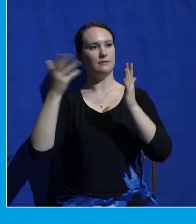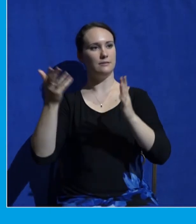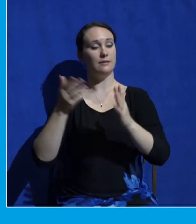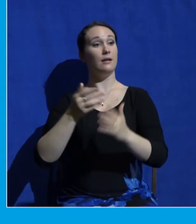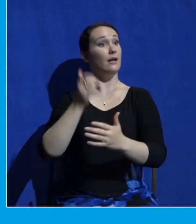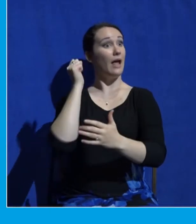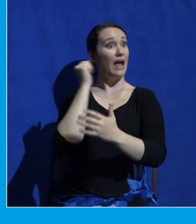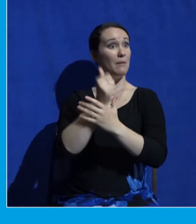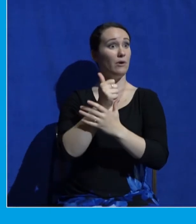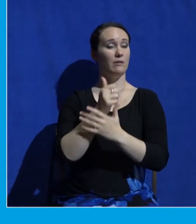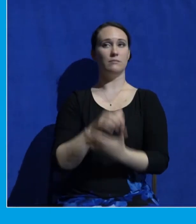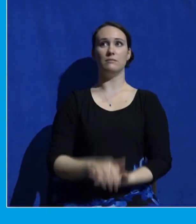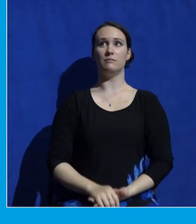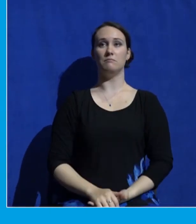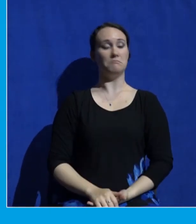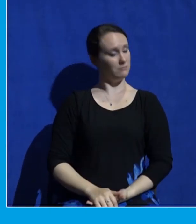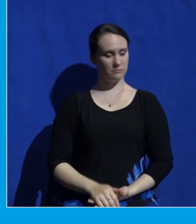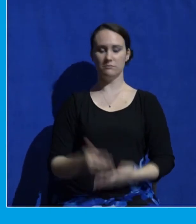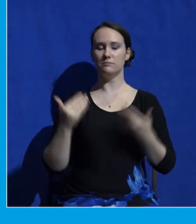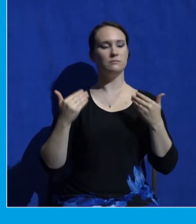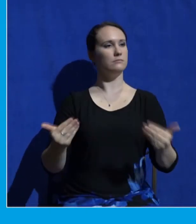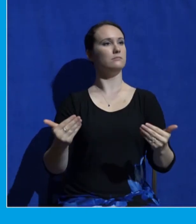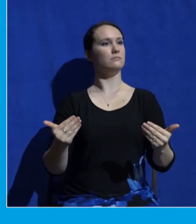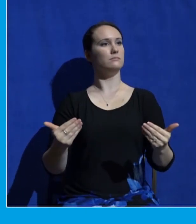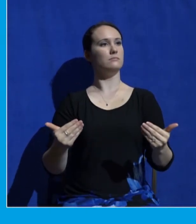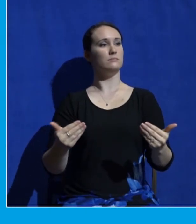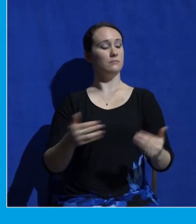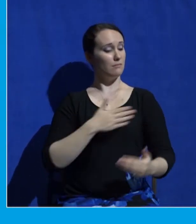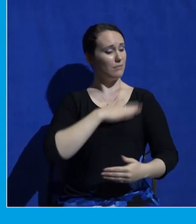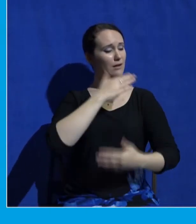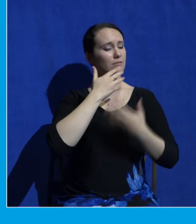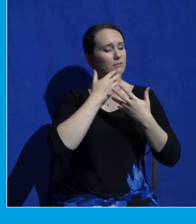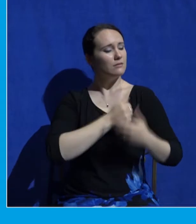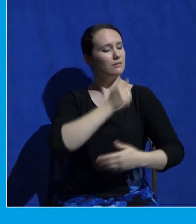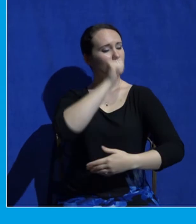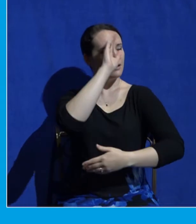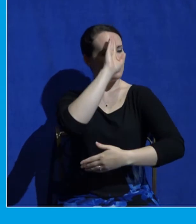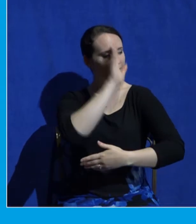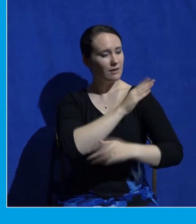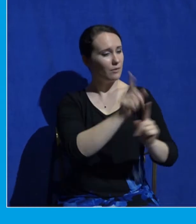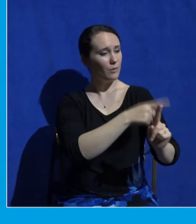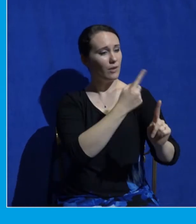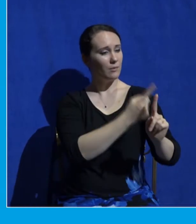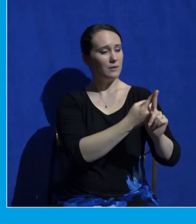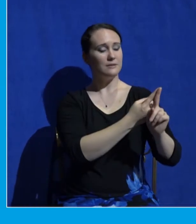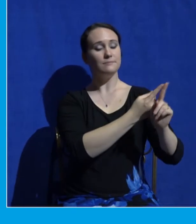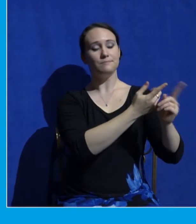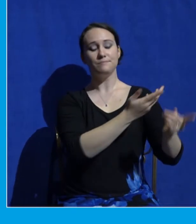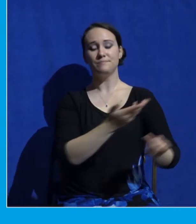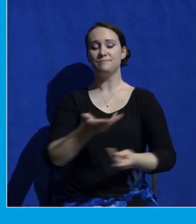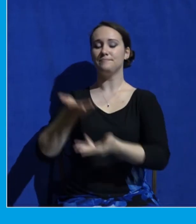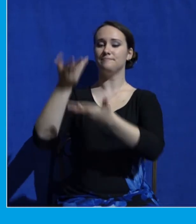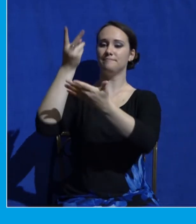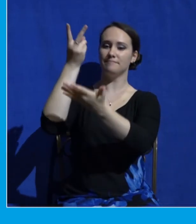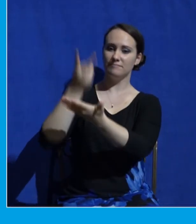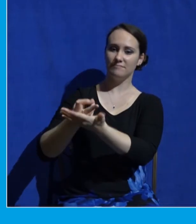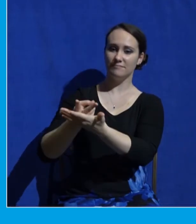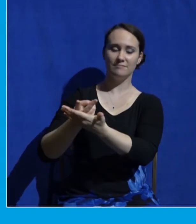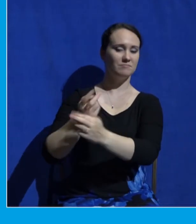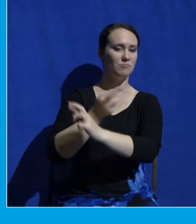goes and he lays his son on the altar on that mountain. He's about to sacrifice him when, Genesis 22, 11 says, angel of